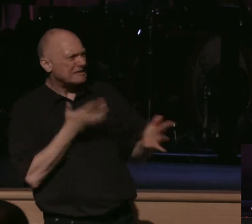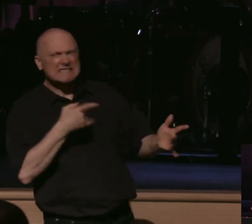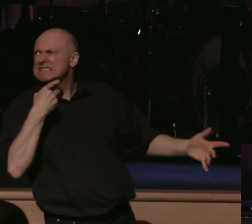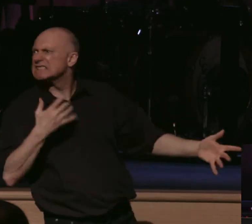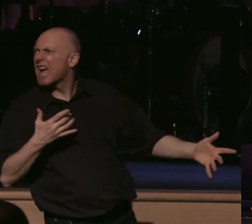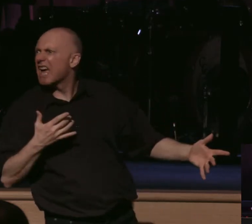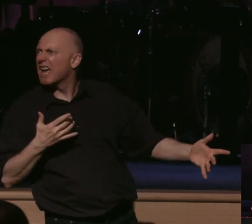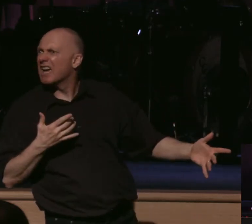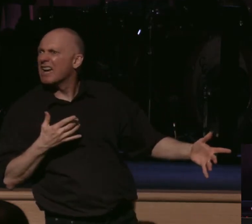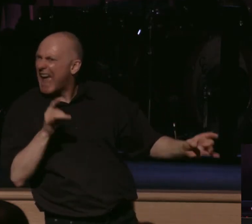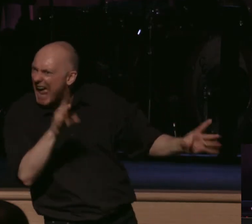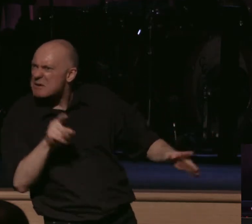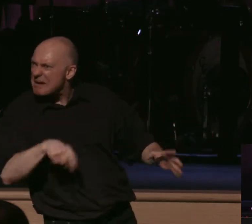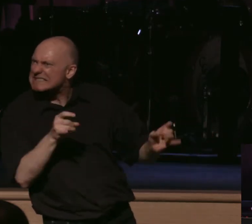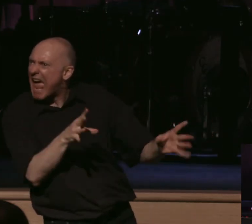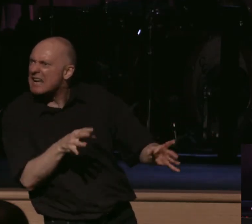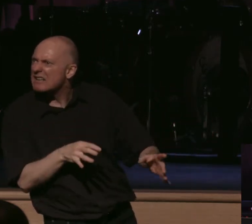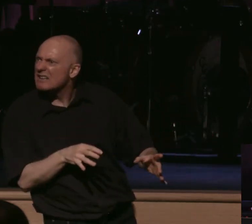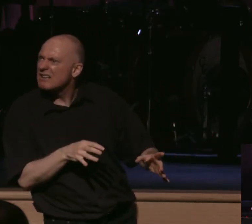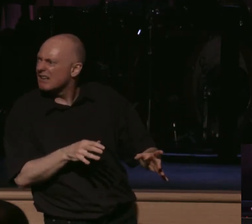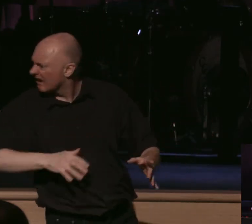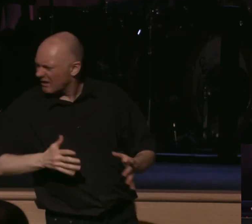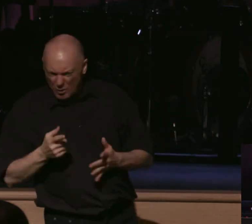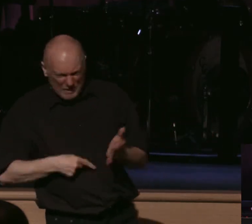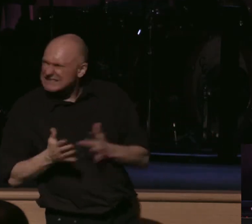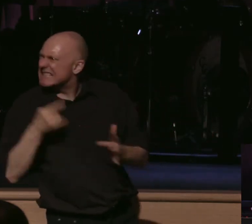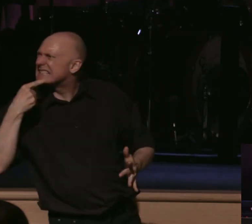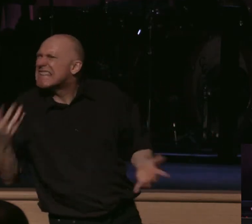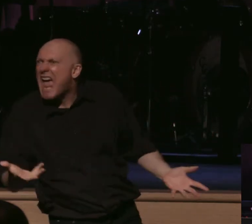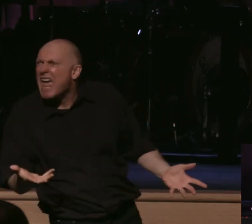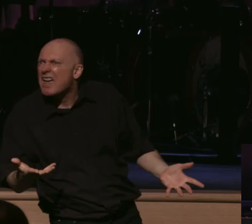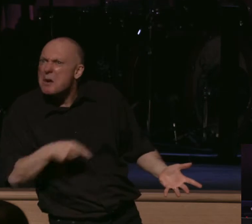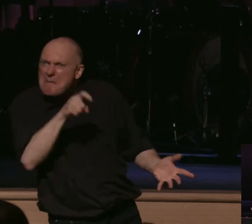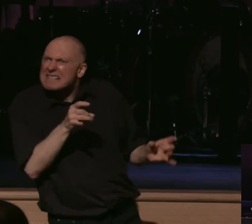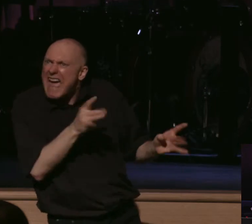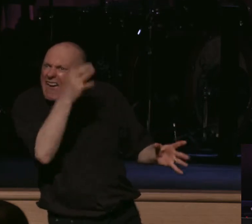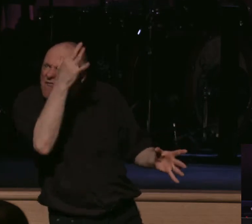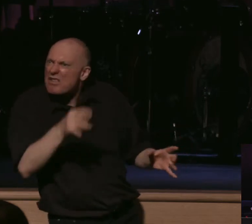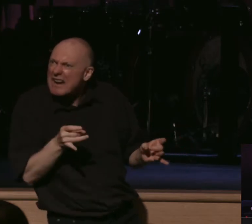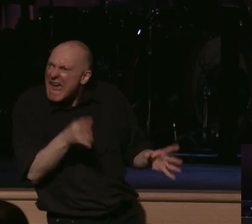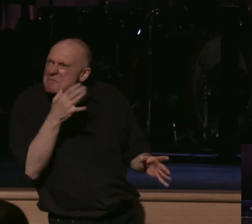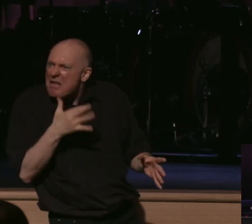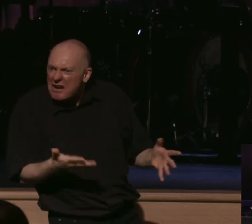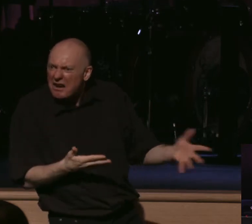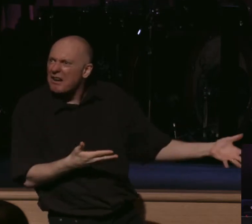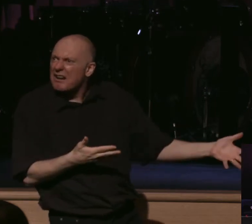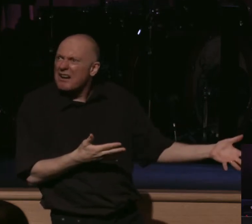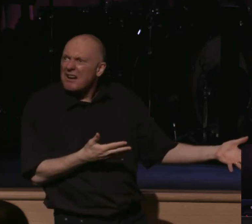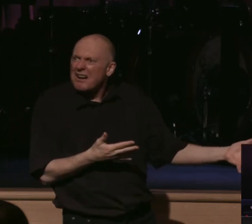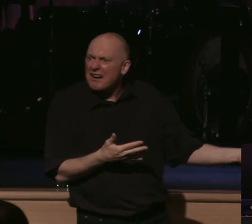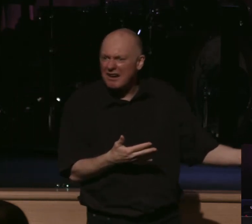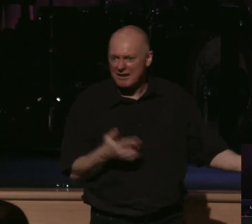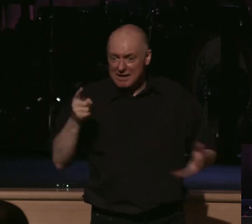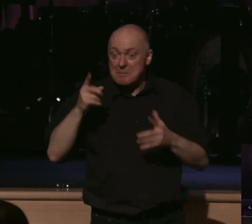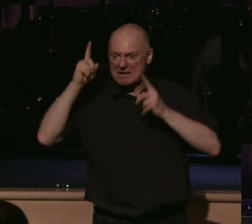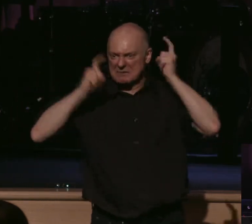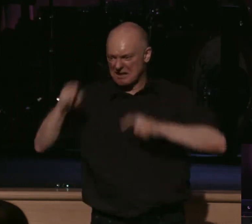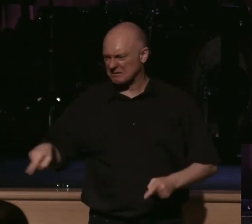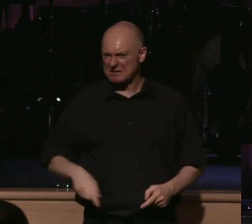Peter, did you hear that? Am I making this stuff up? Or did he just say, what kind of face are you articulating? What kind of face are you making? As Jesus says,